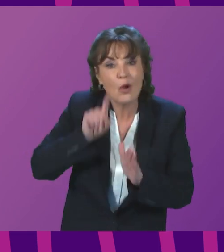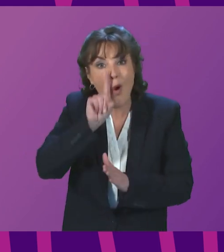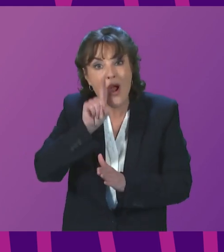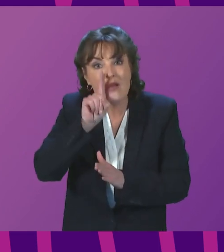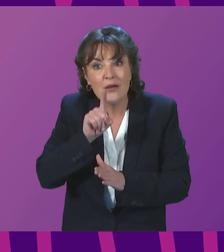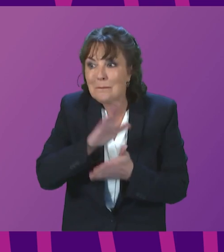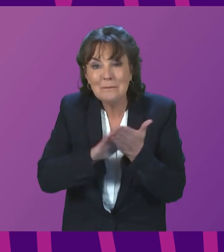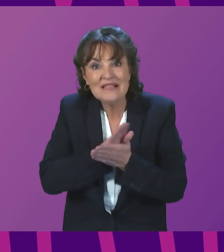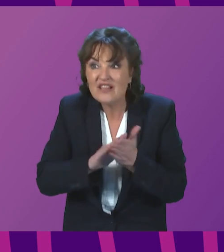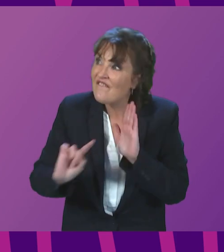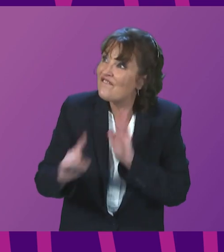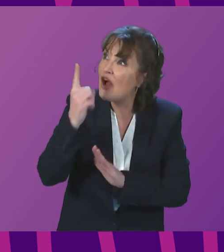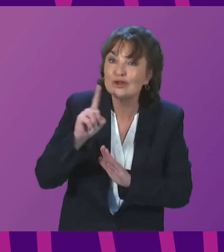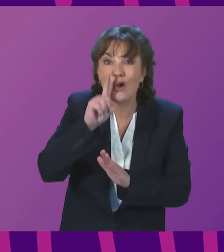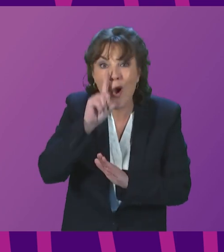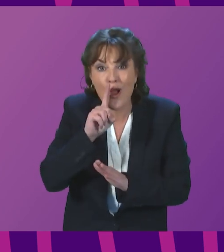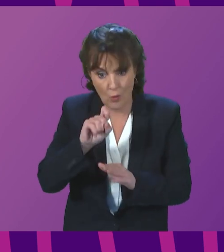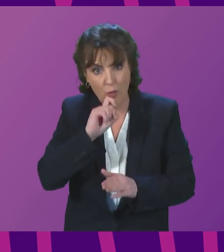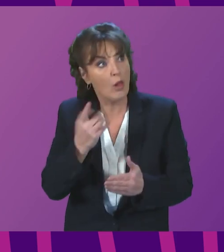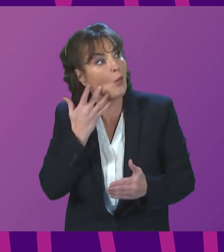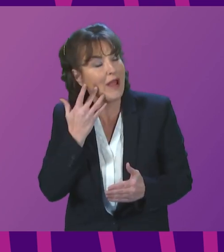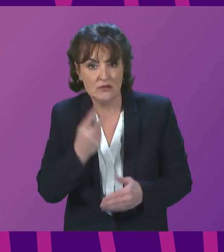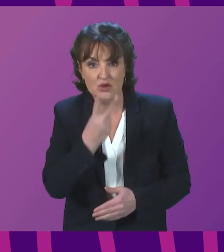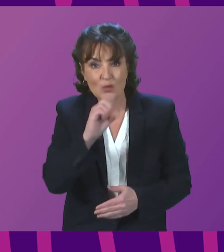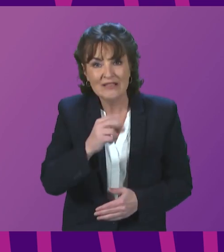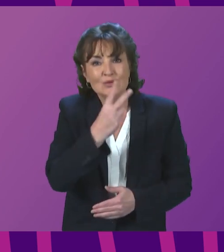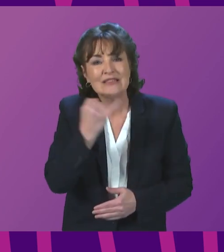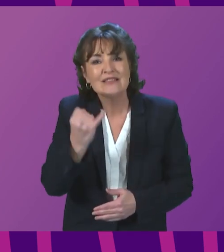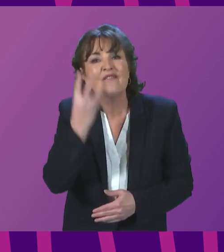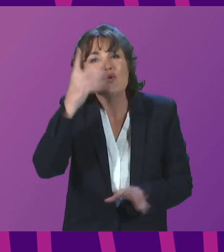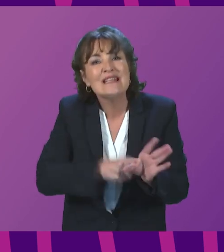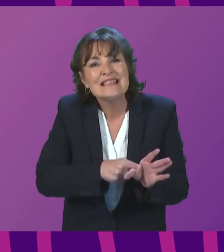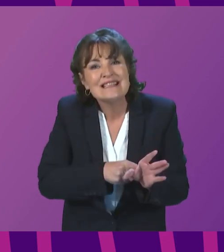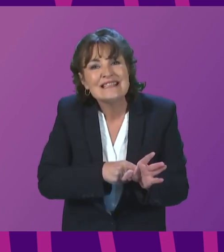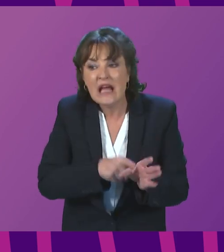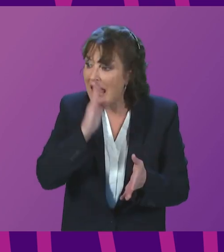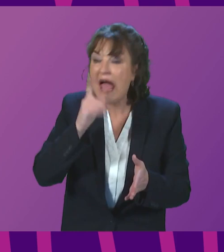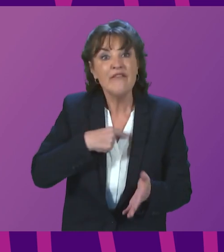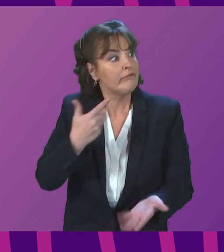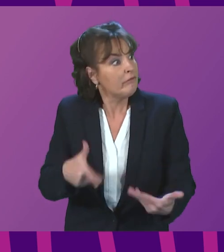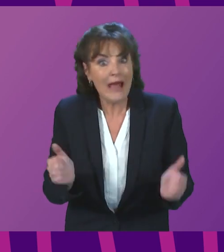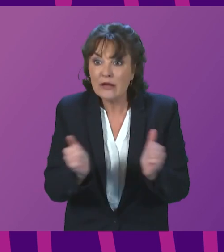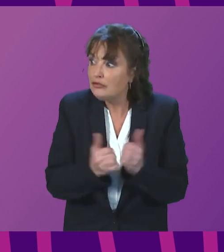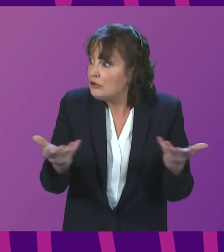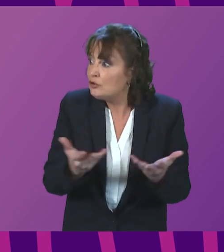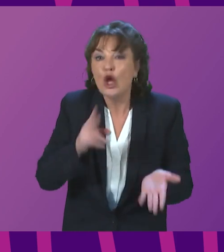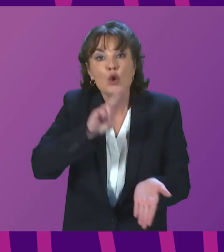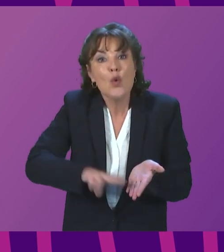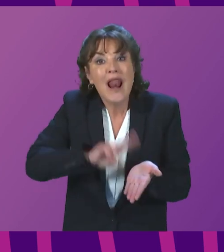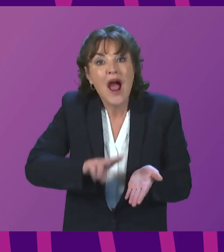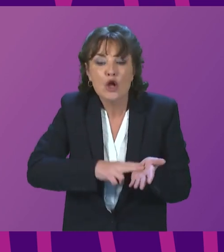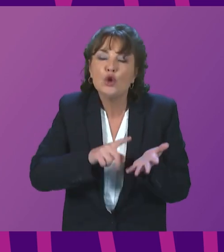oil. With new nuclear, if we were to give the go-ahead today, it would be years, if not decades, before that would come on stream.